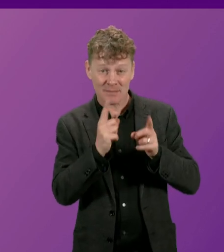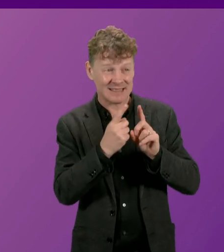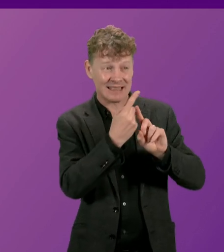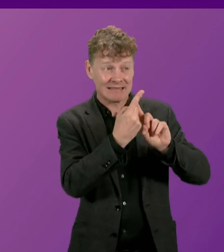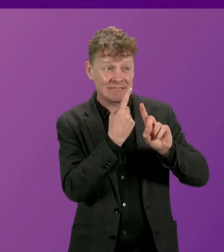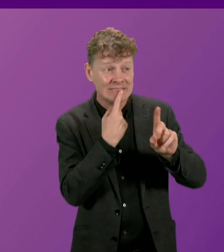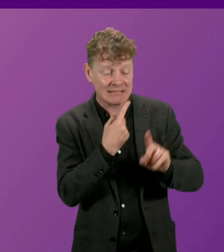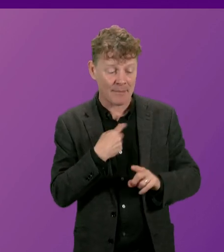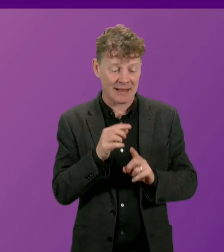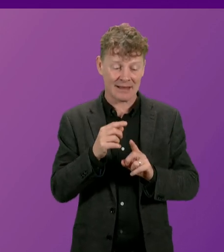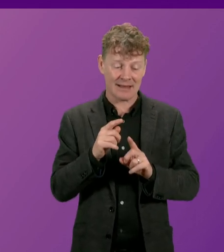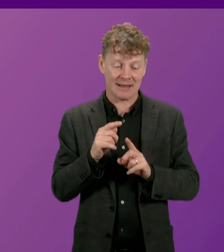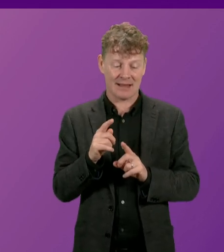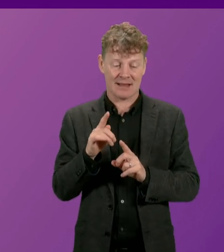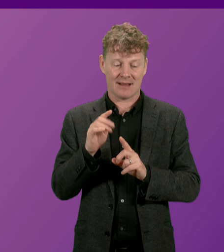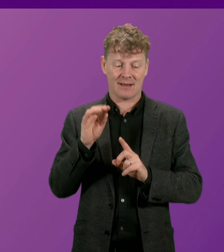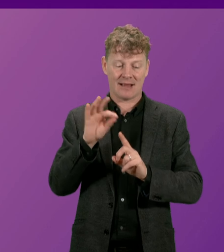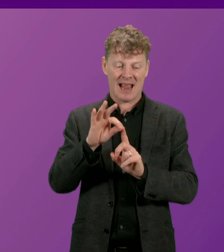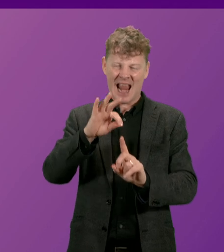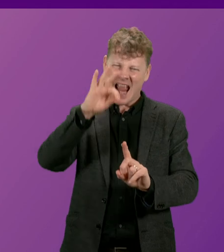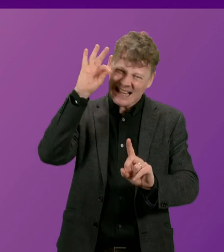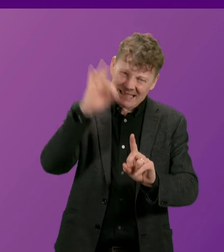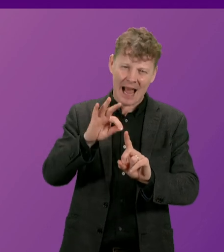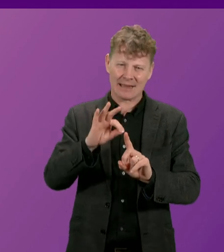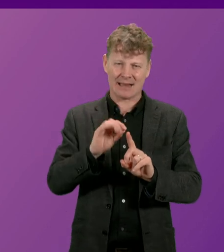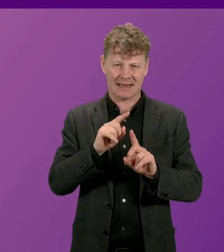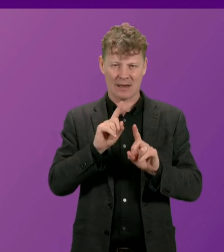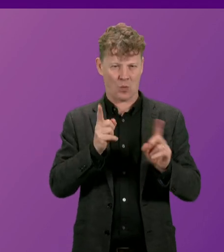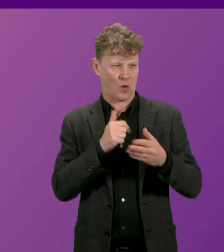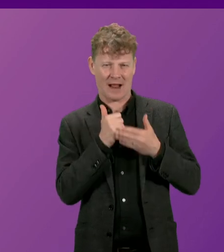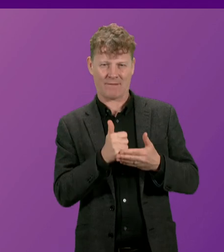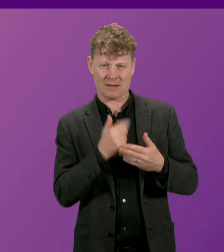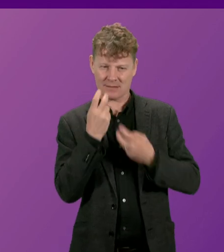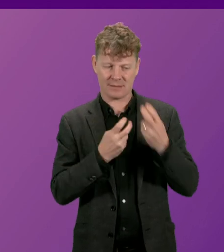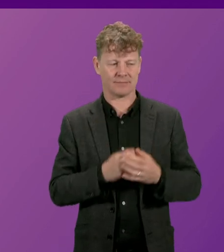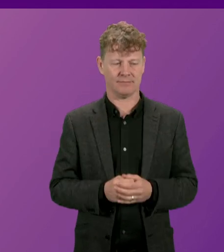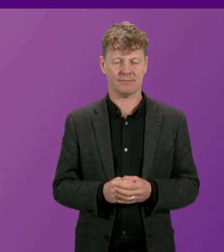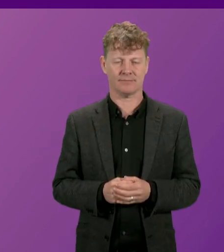exactly on what basis that advice was being sought? The Minister.